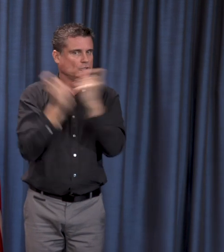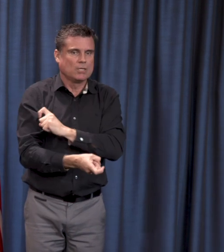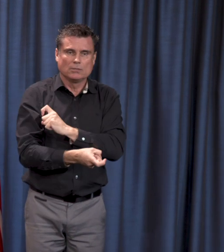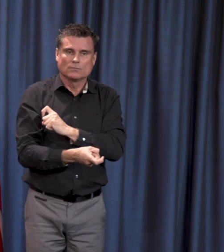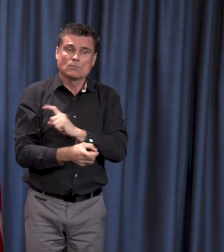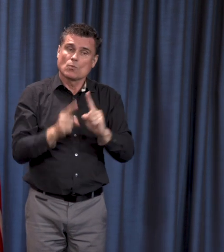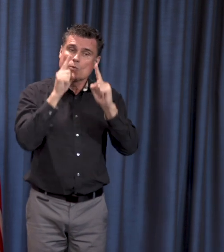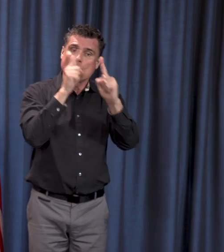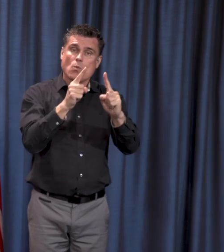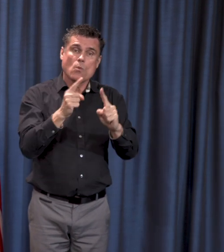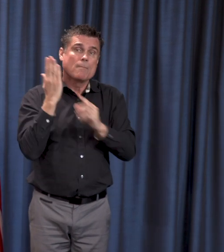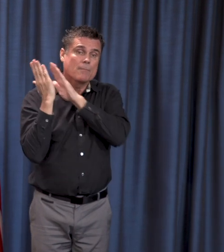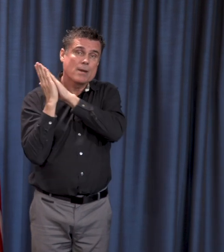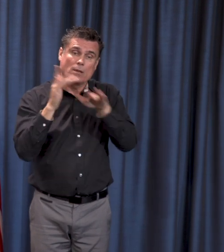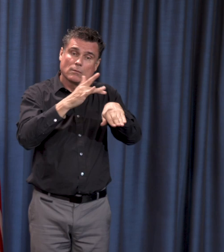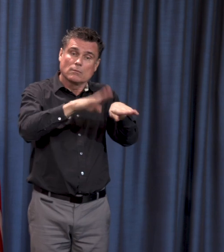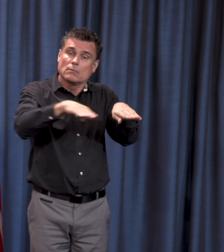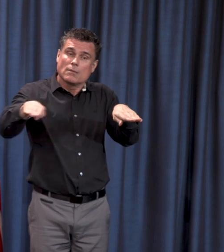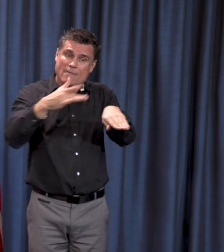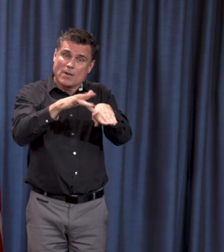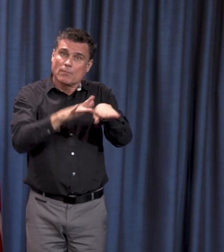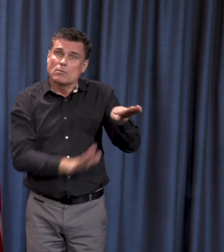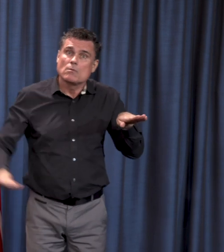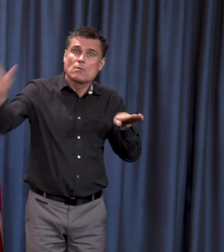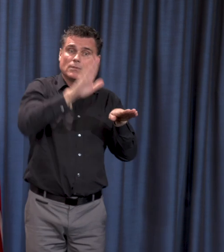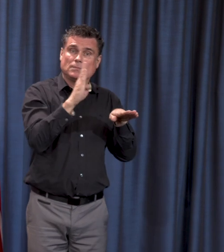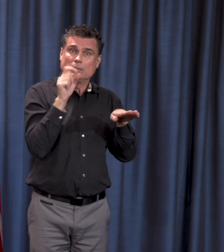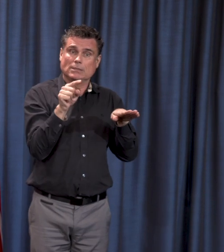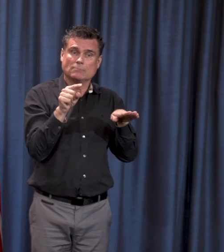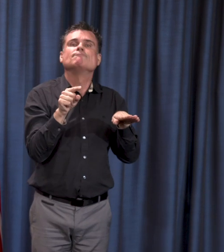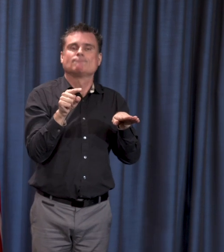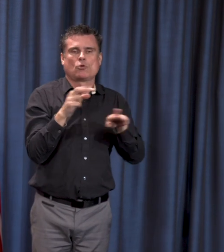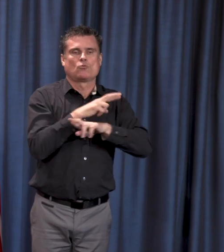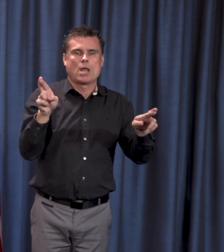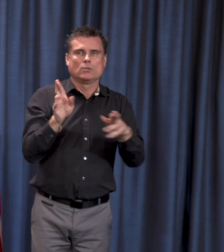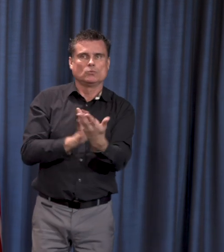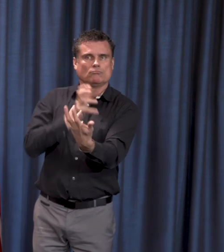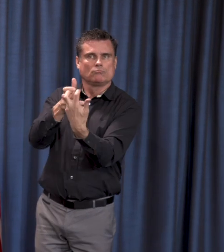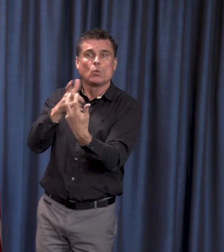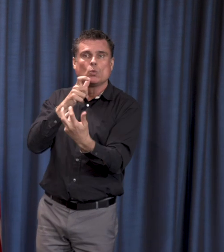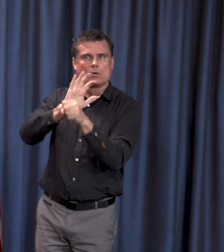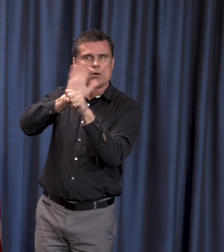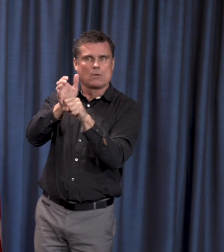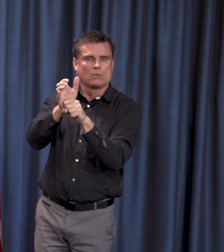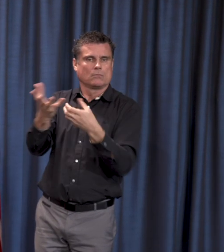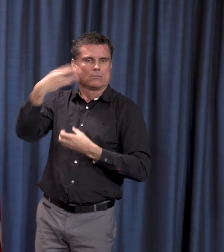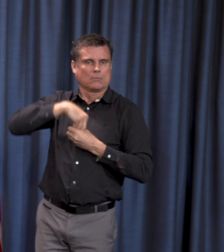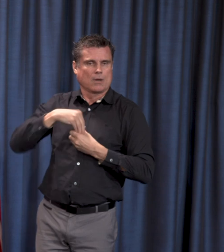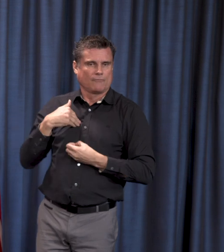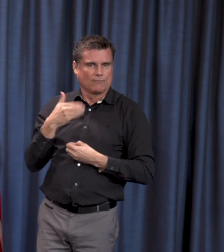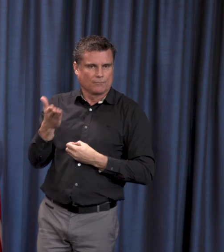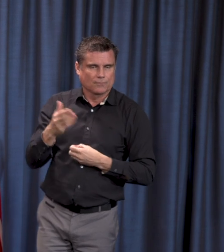available or empty.